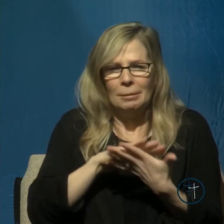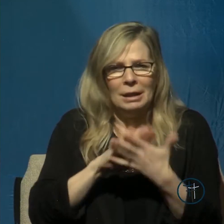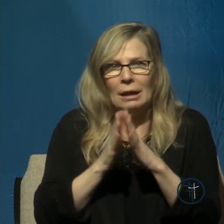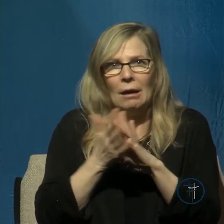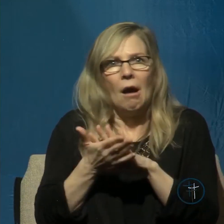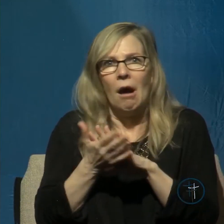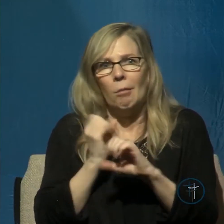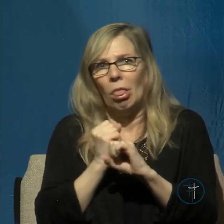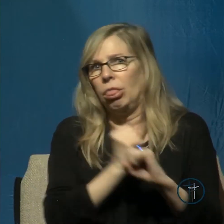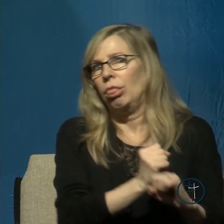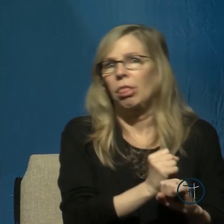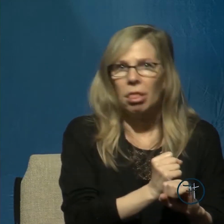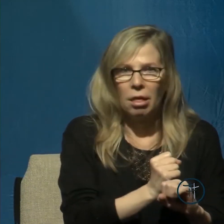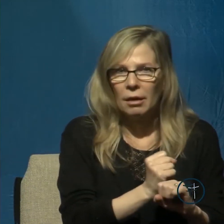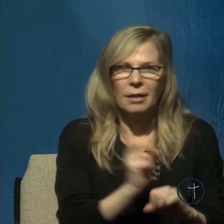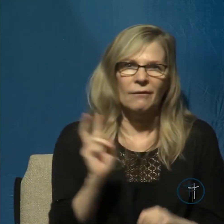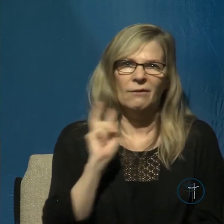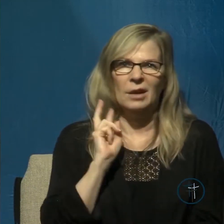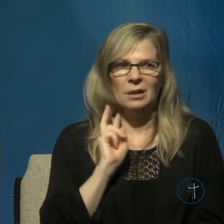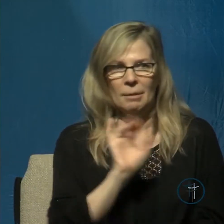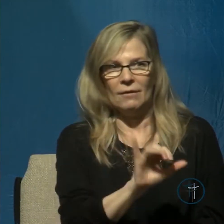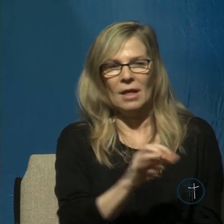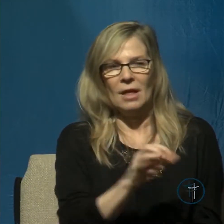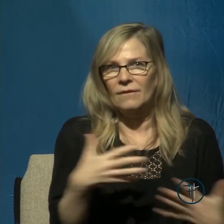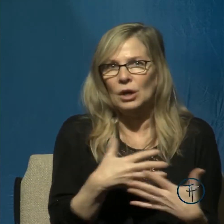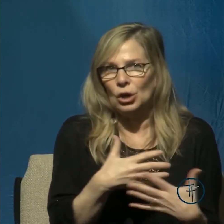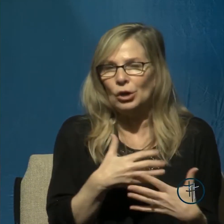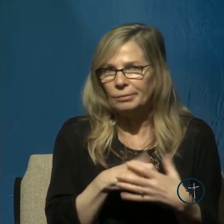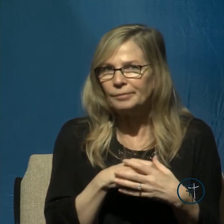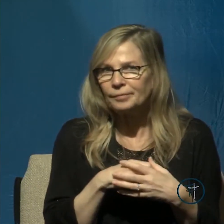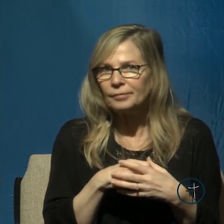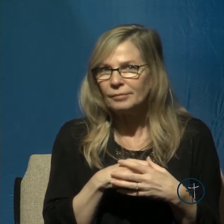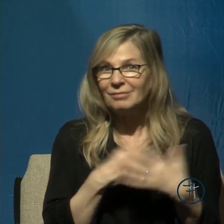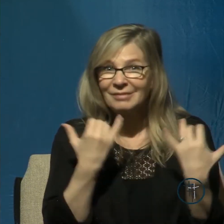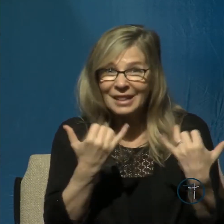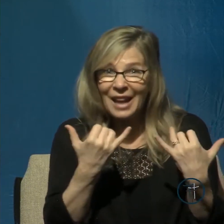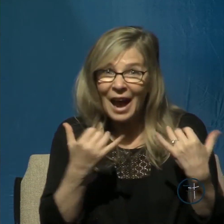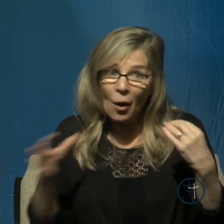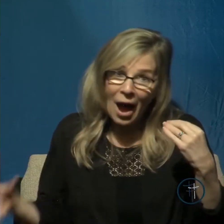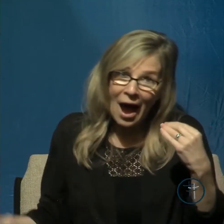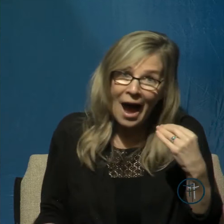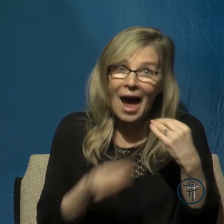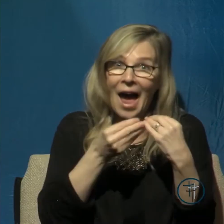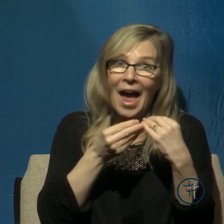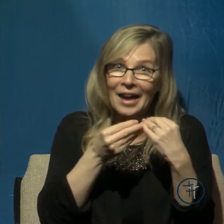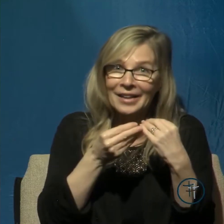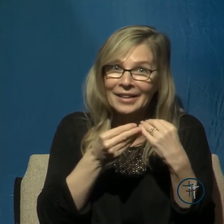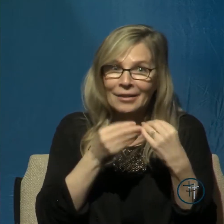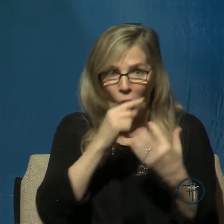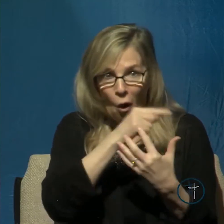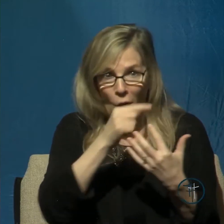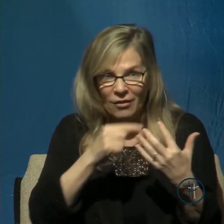victim. Now, add to all of these fears that we have under normal conditions,